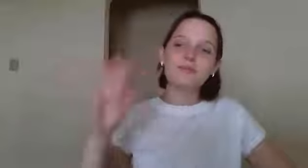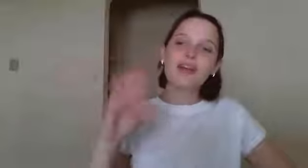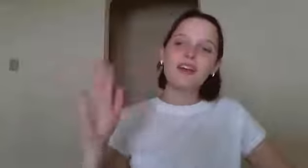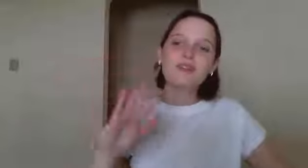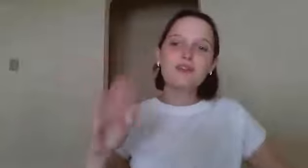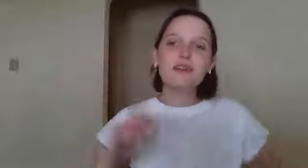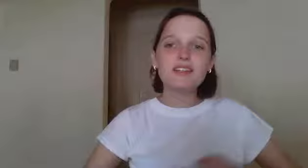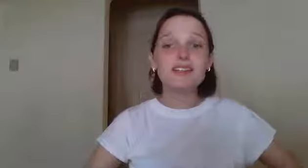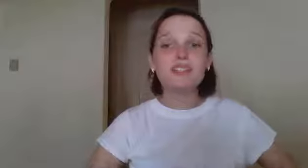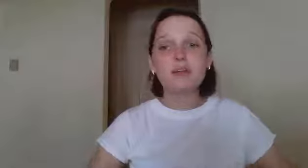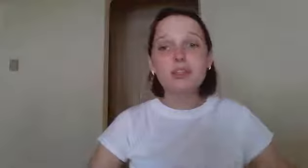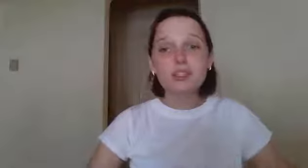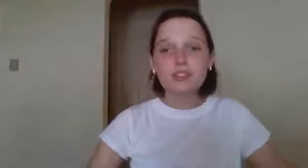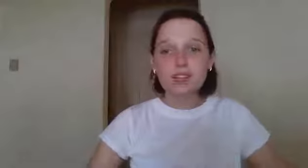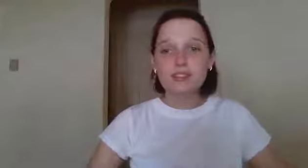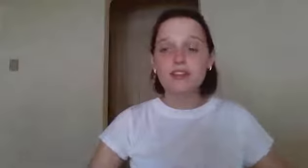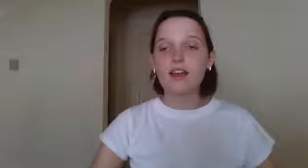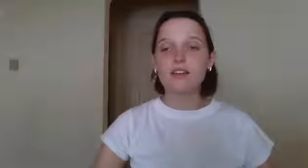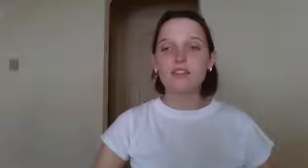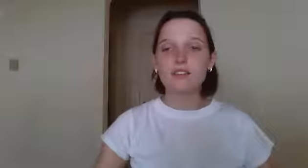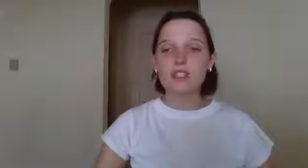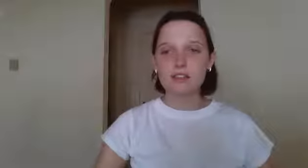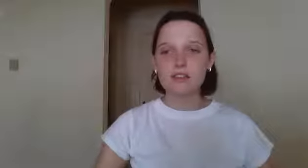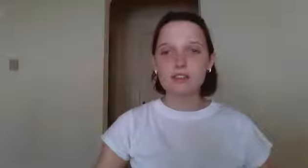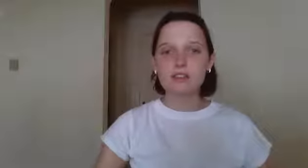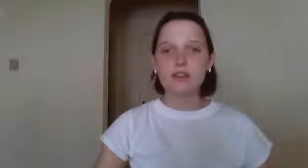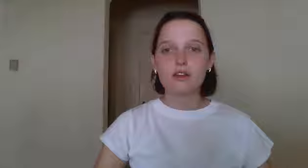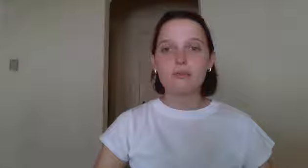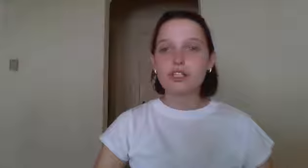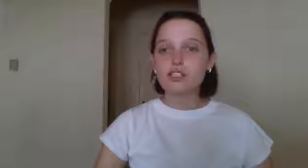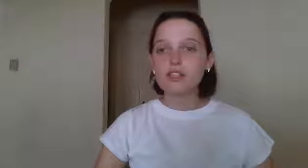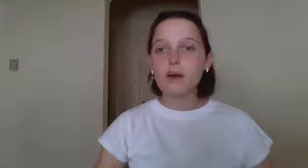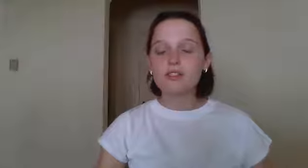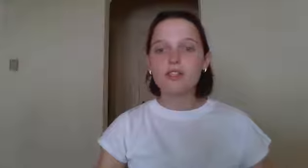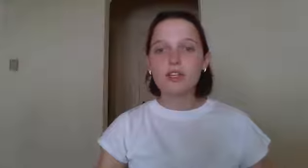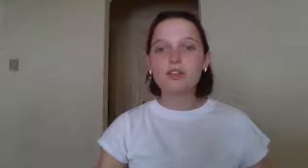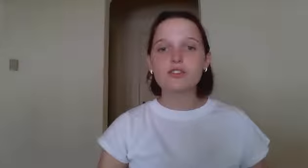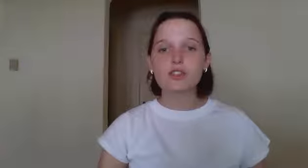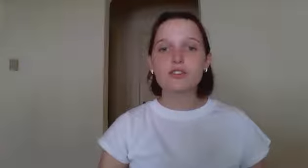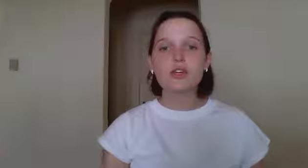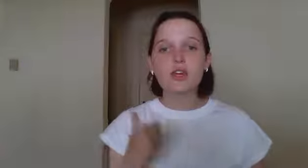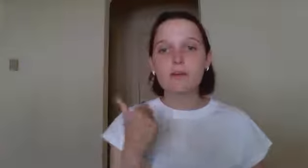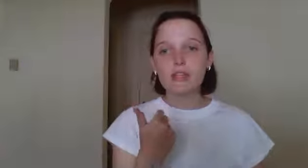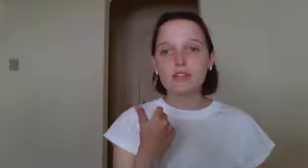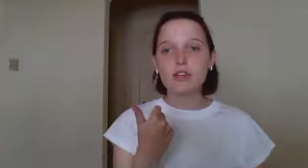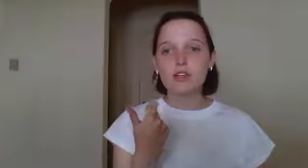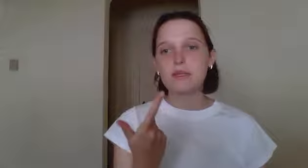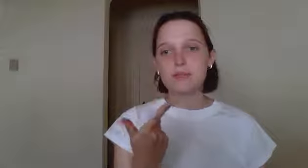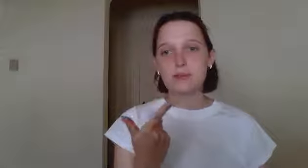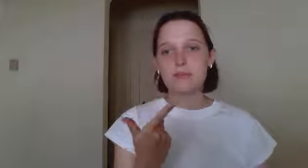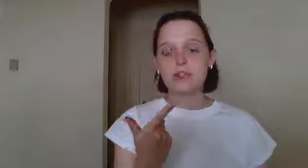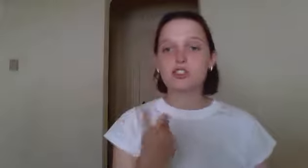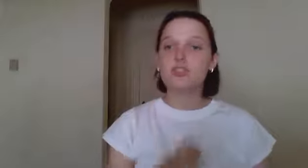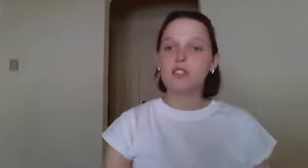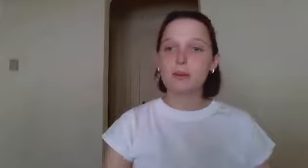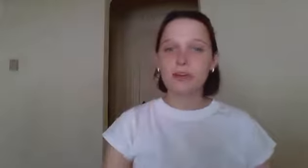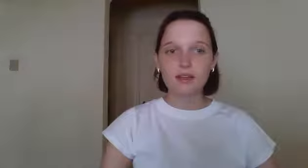Hi, everyone. Today we're going to do less than 90 of lit skills. Make sure to pause this video so that you can get a pencil and a piece of paper to do our spelling.